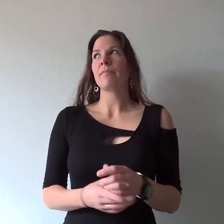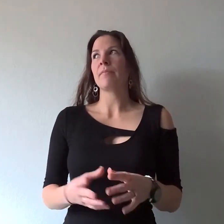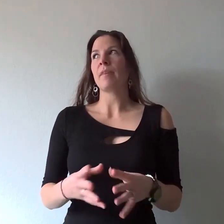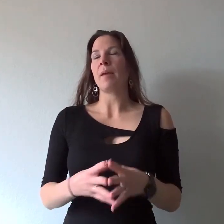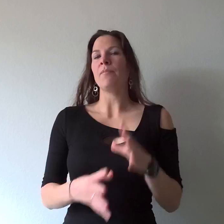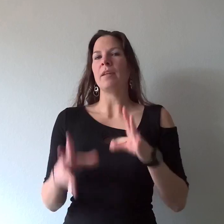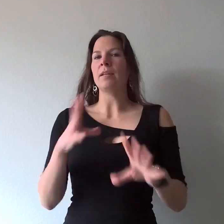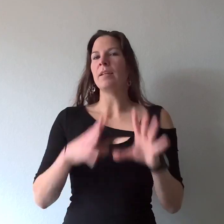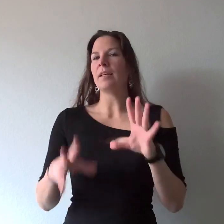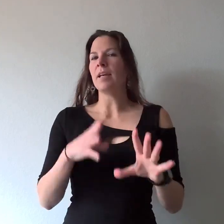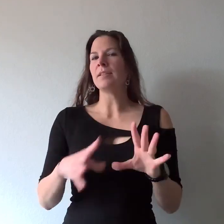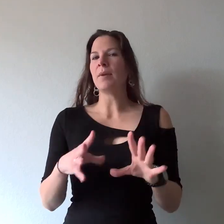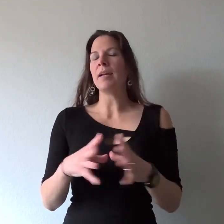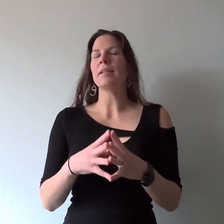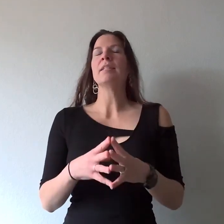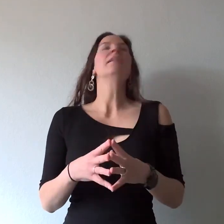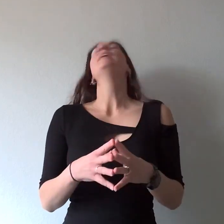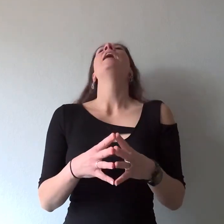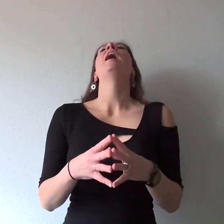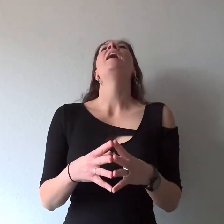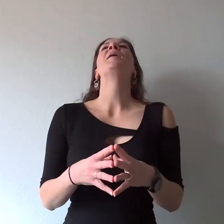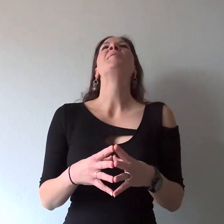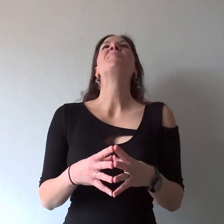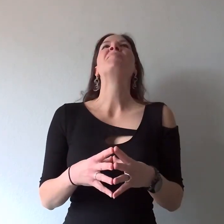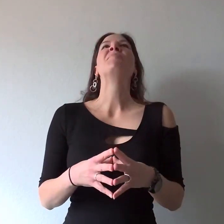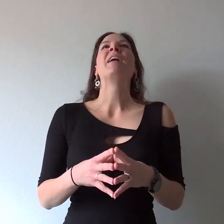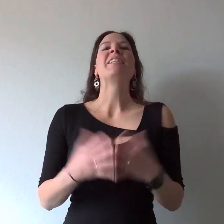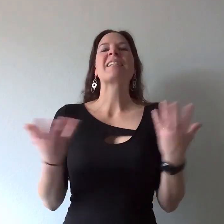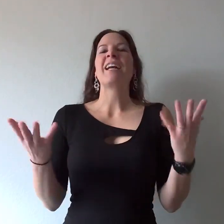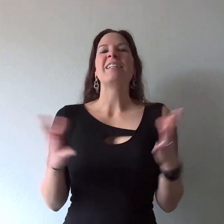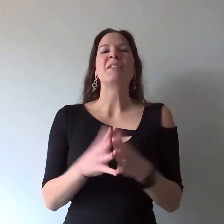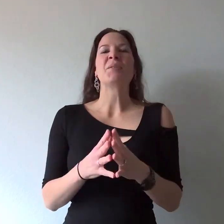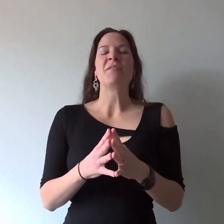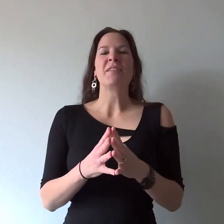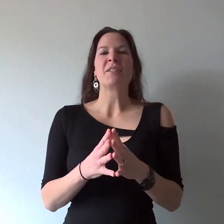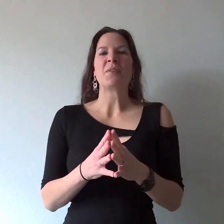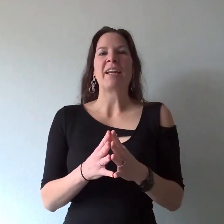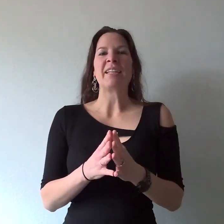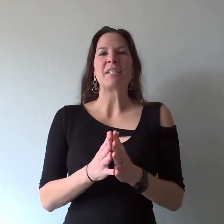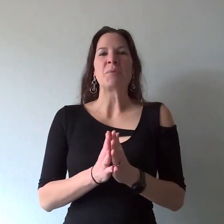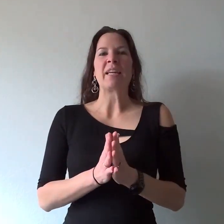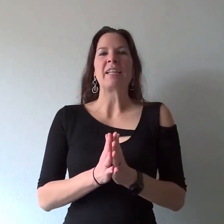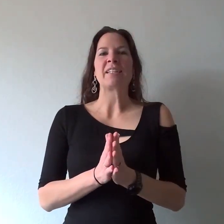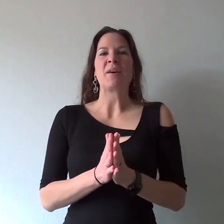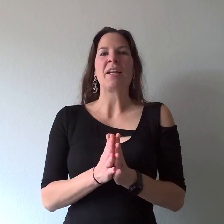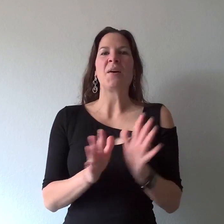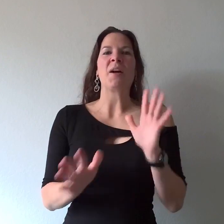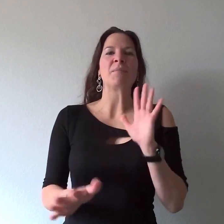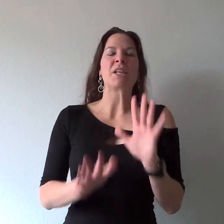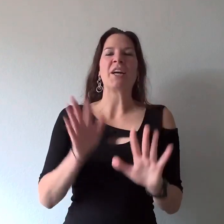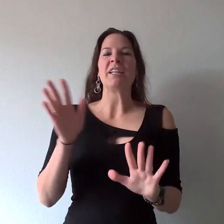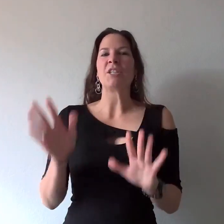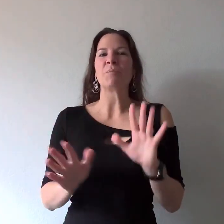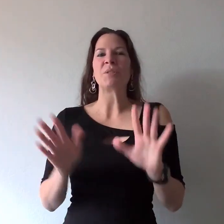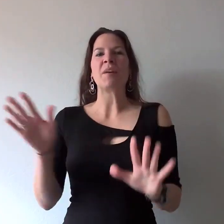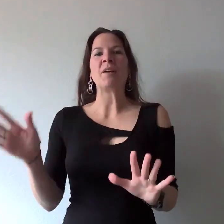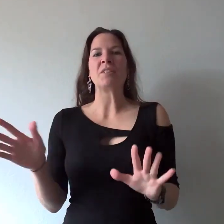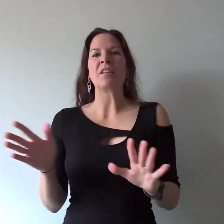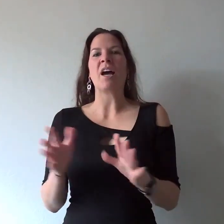I'm feeling like that's right I just kind of do what feels right each week so I know I'm sorry it jumps around a lot